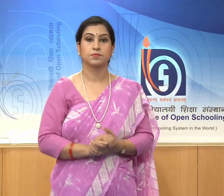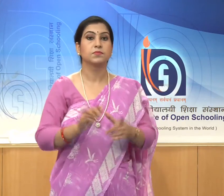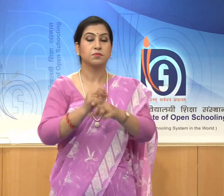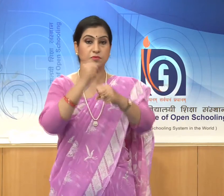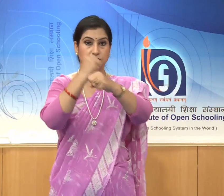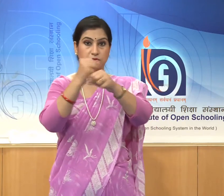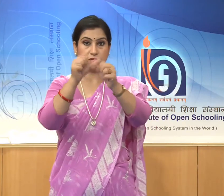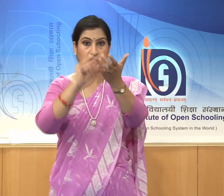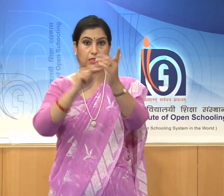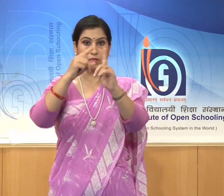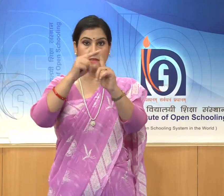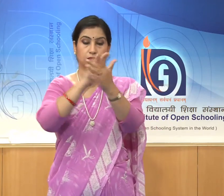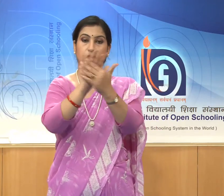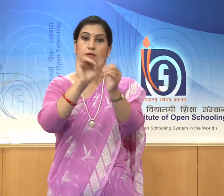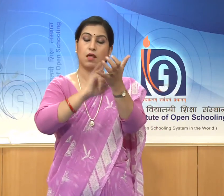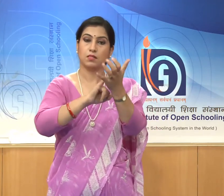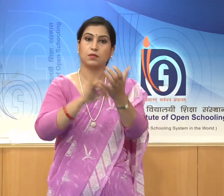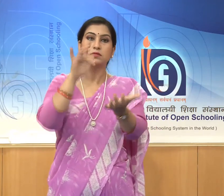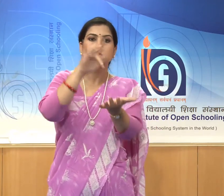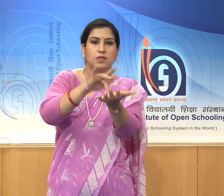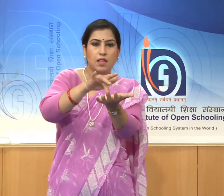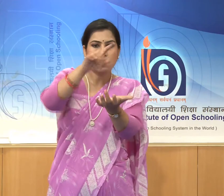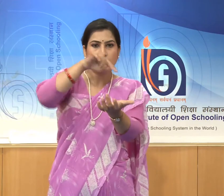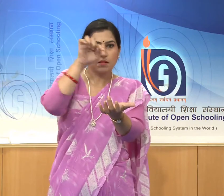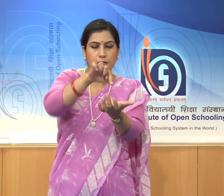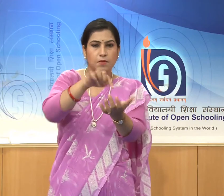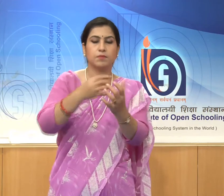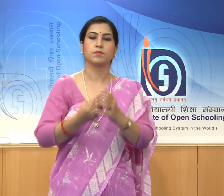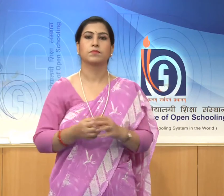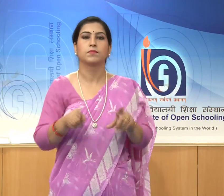Gangas in the central patronize this progress.